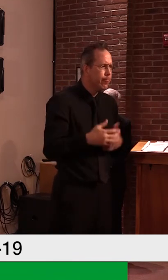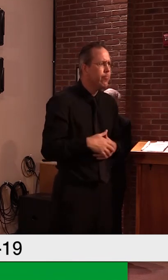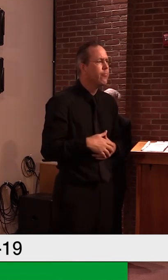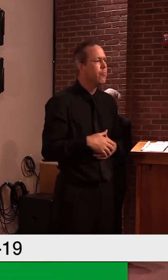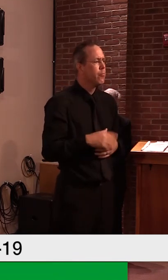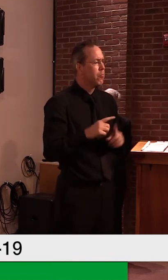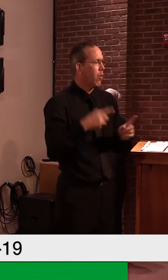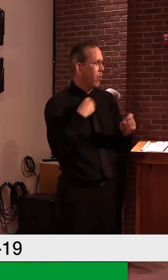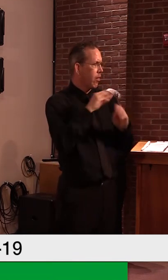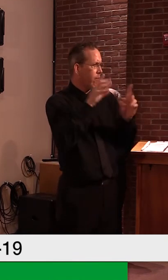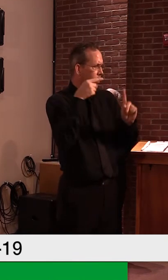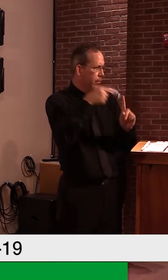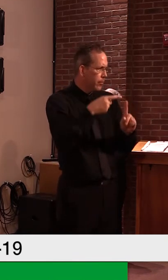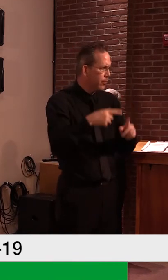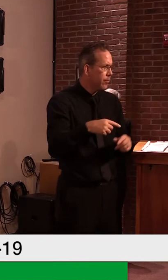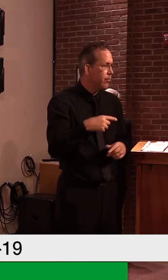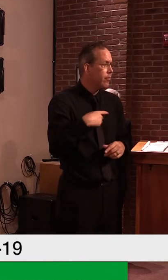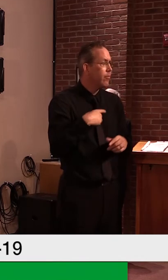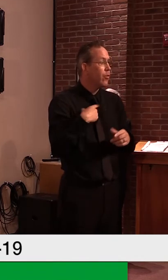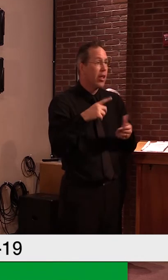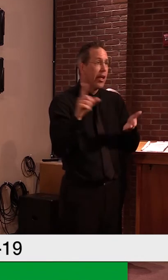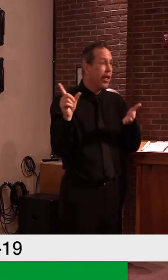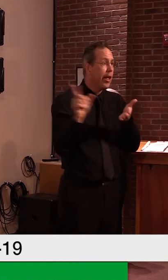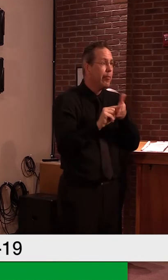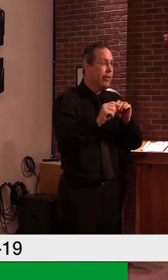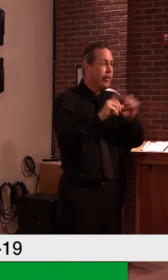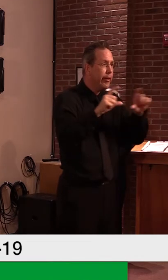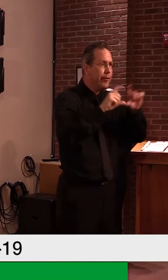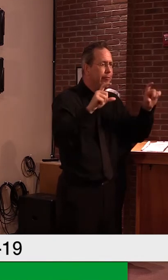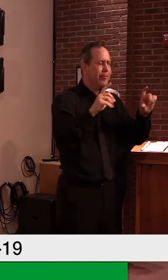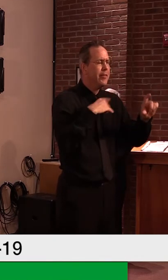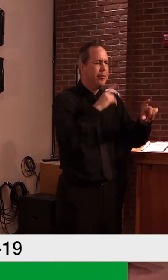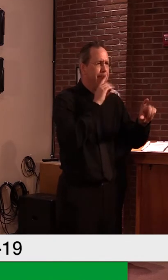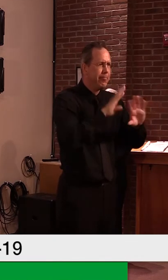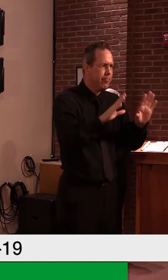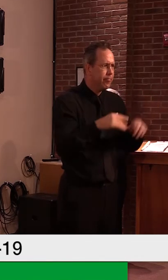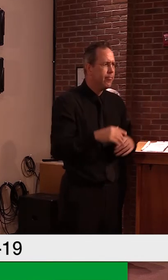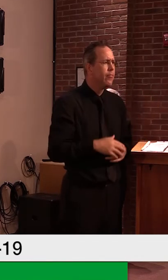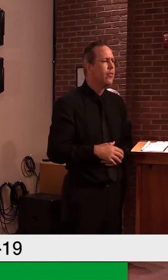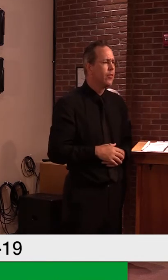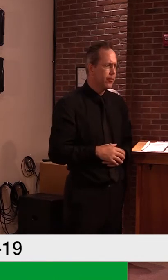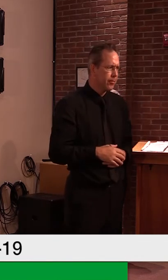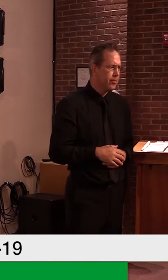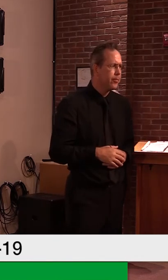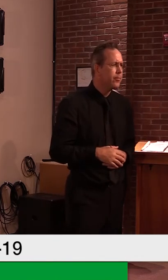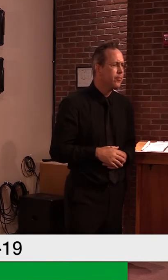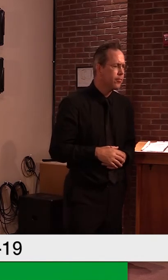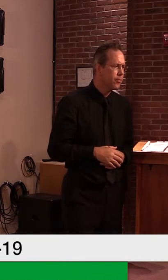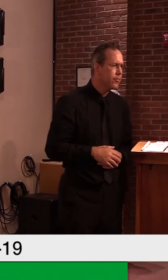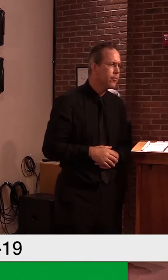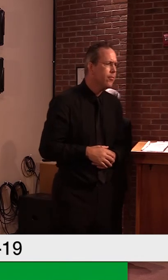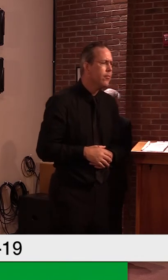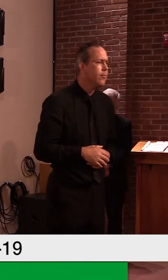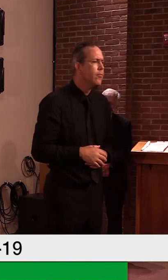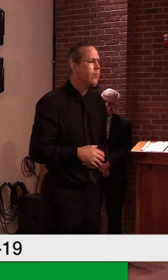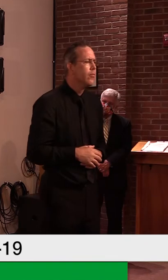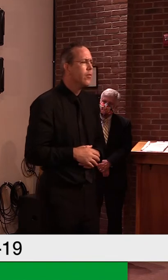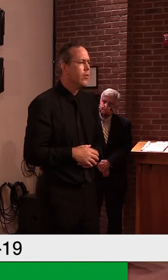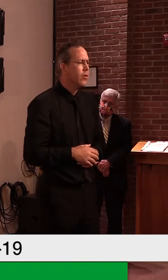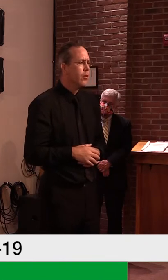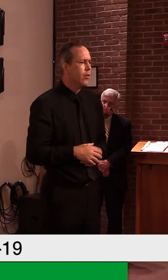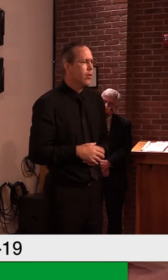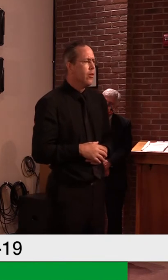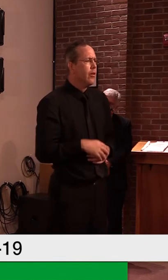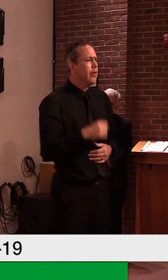I wanted to go back and clarify something that I said, um, just so that we're clear. Uh, when I said that we had enough inventory, uh,